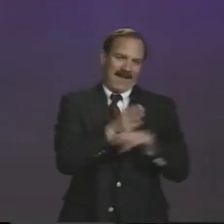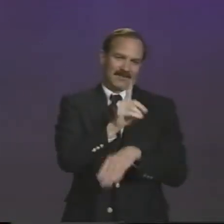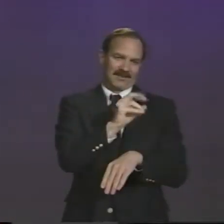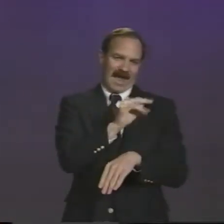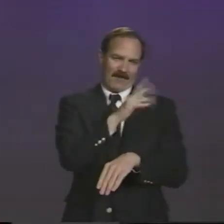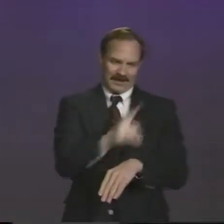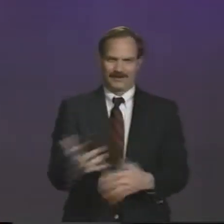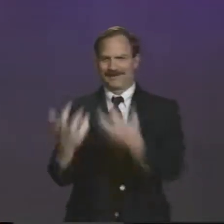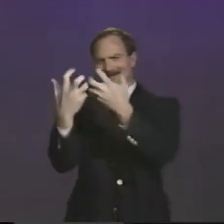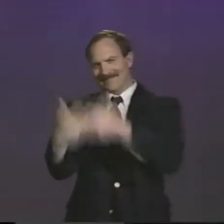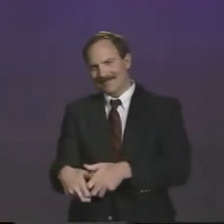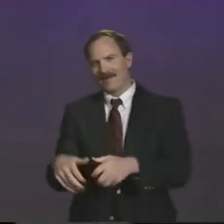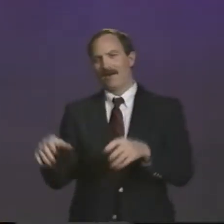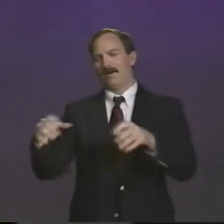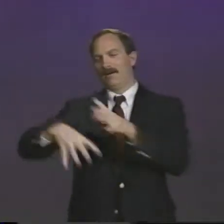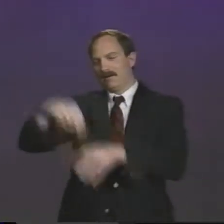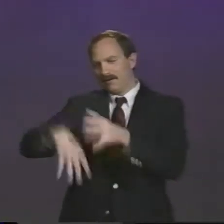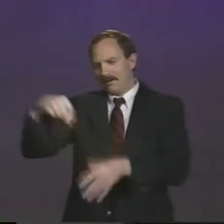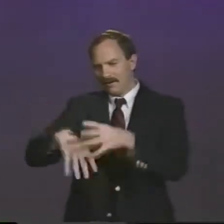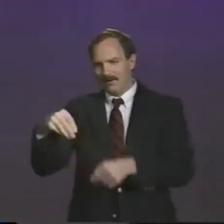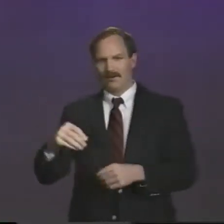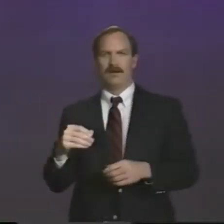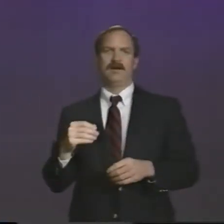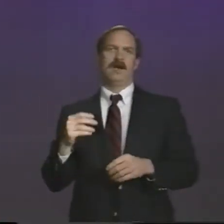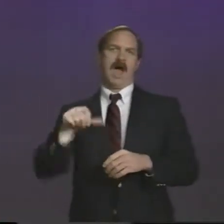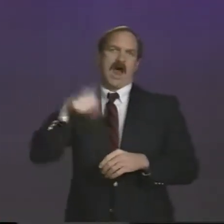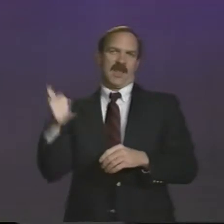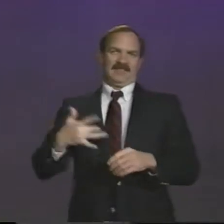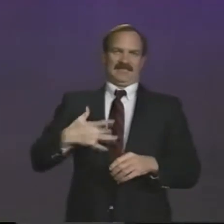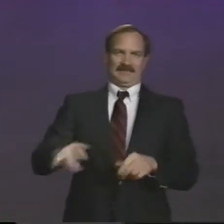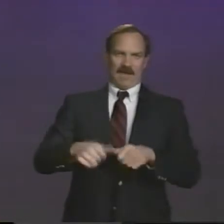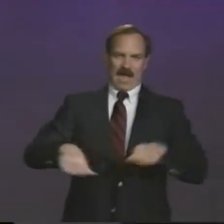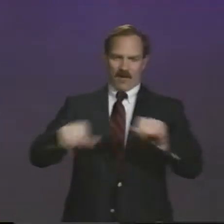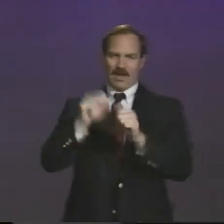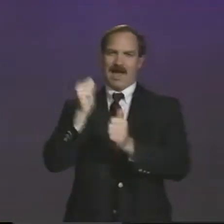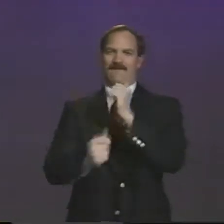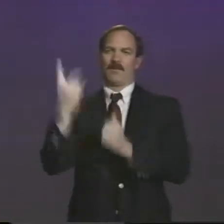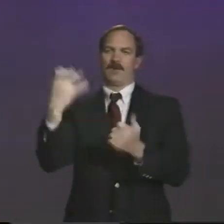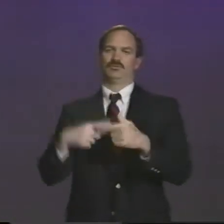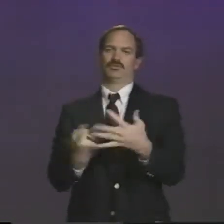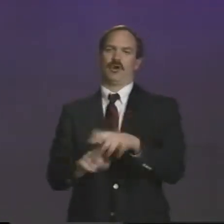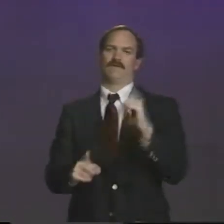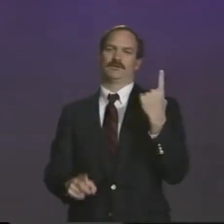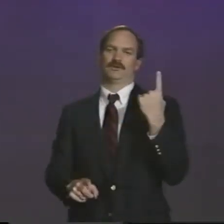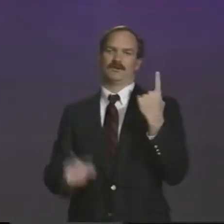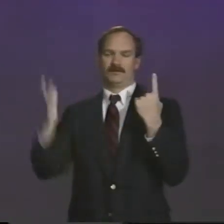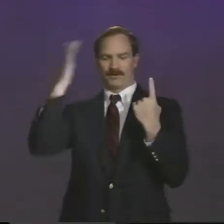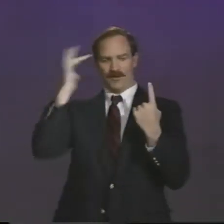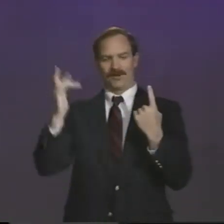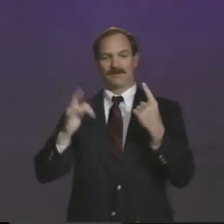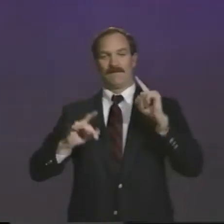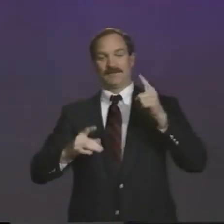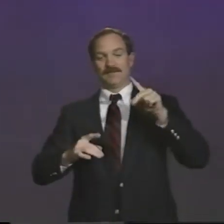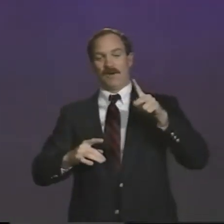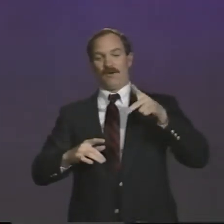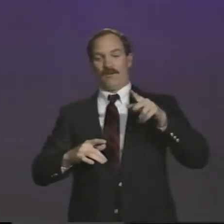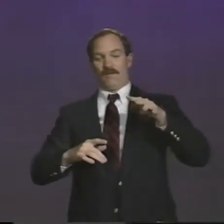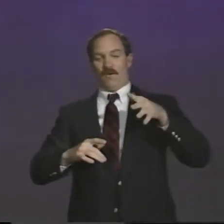excuse me, on Wednesday night, we discuss the downhill. And then on Thursday, we begin selection for each of the applicants. Everyone wants to be number one,